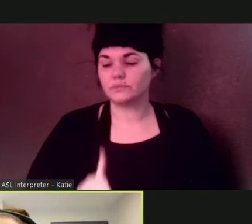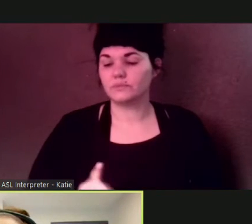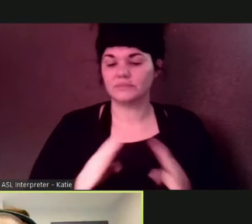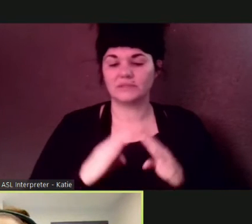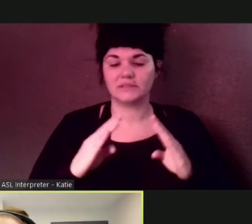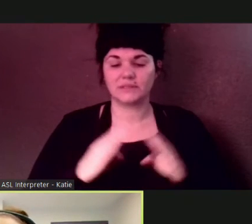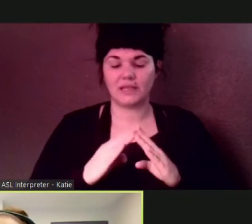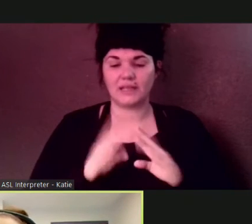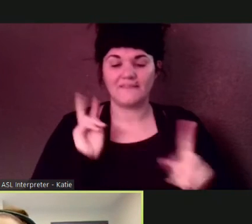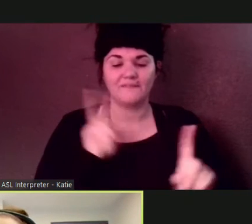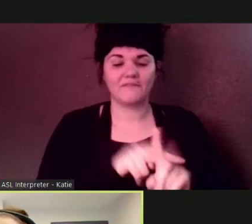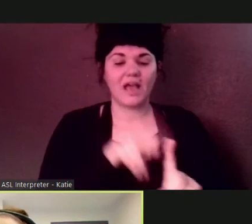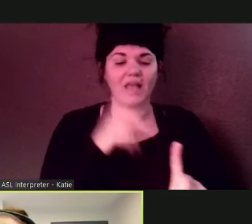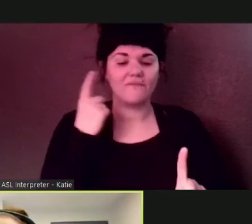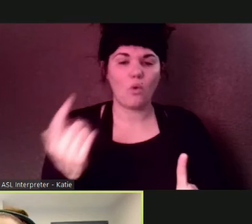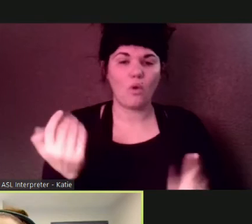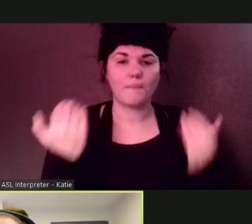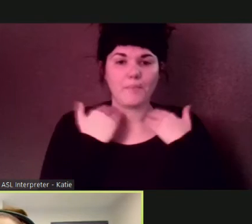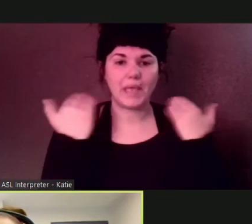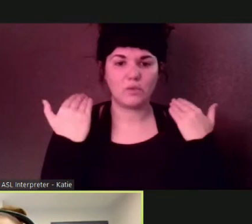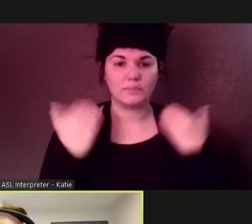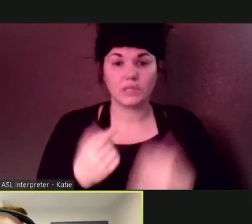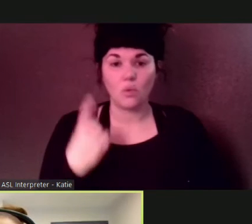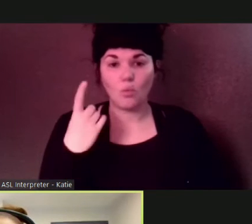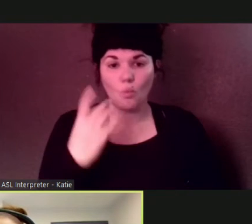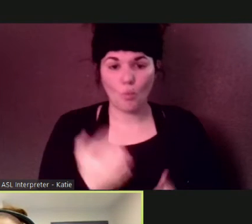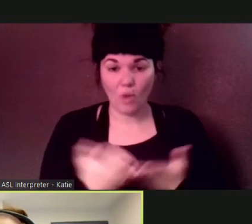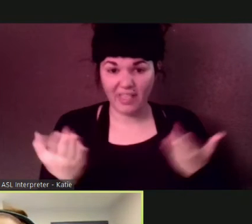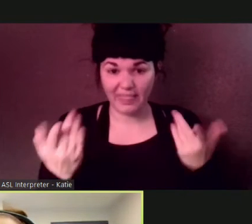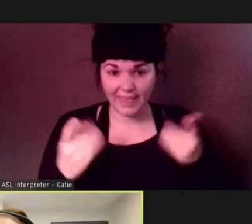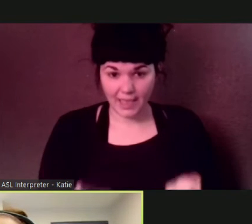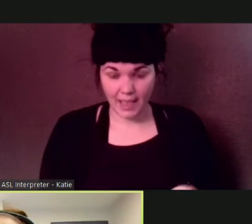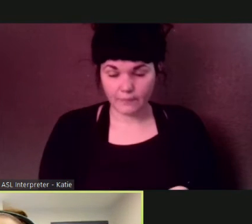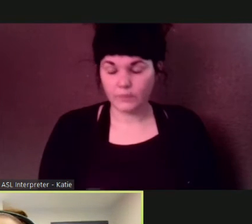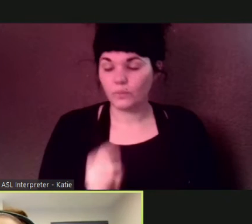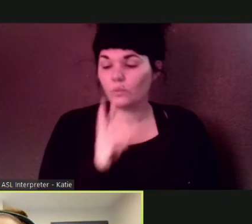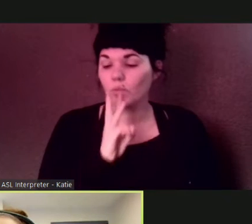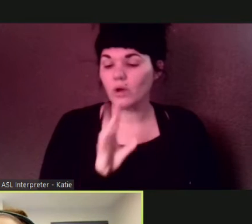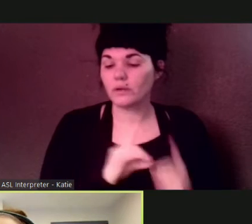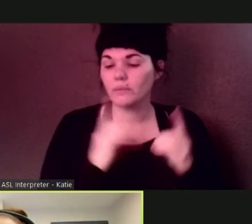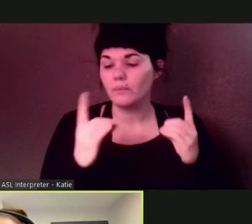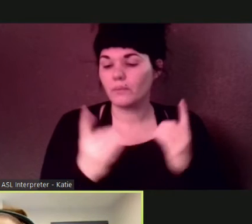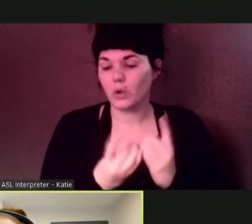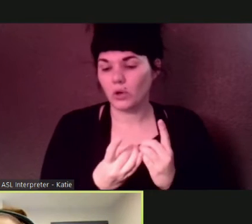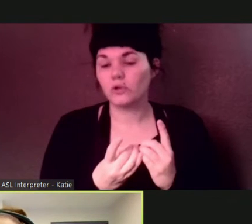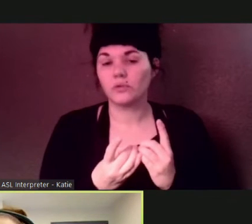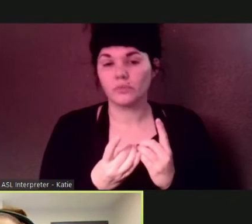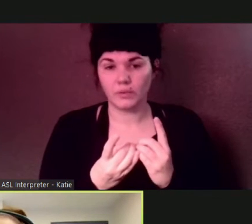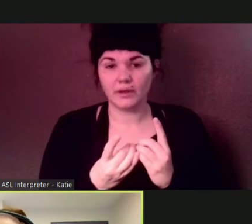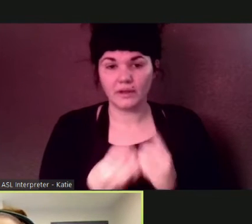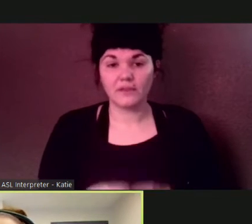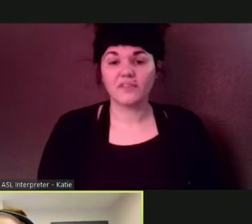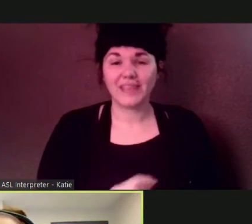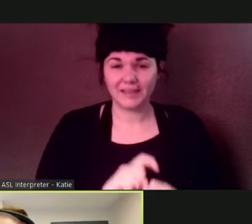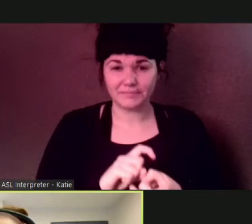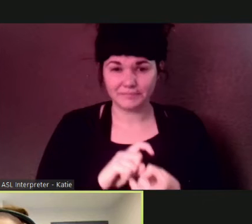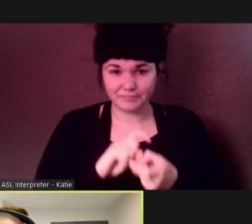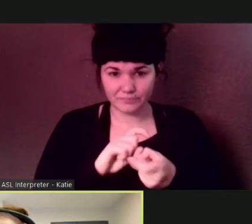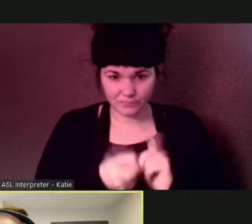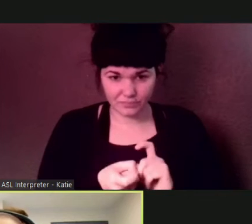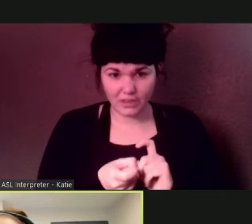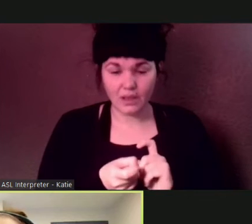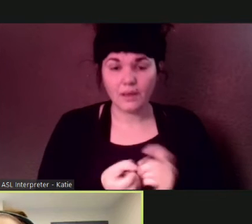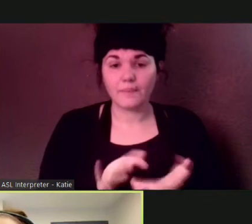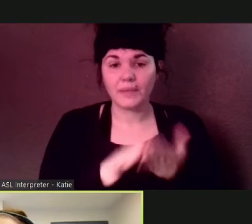uh ended up happening is that the water of water department was reconstituted as a regional water